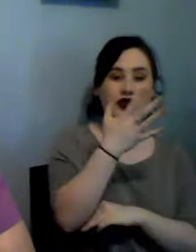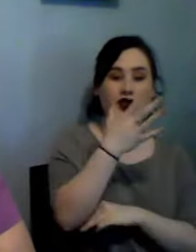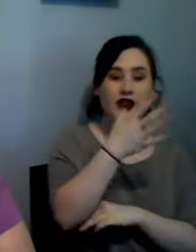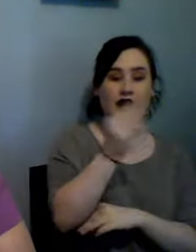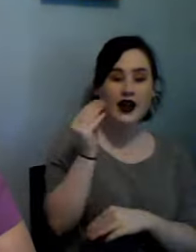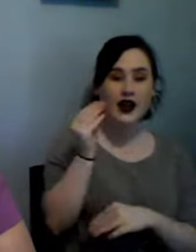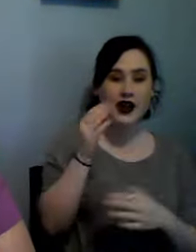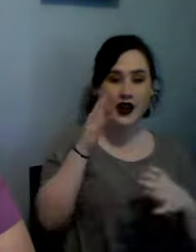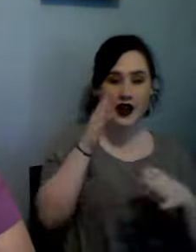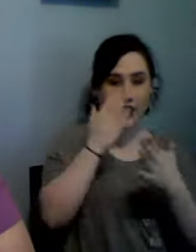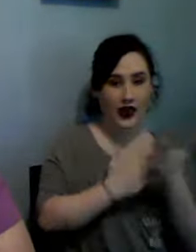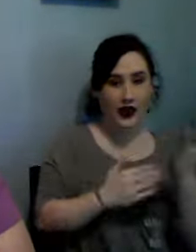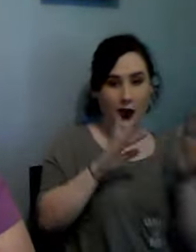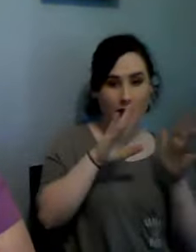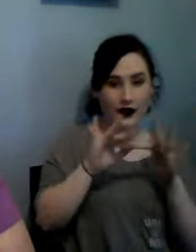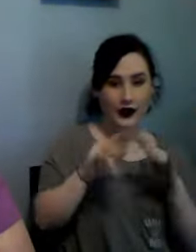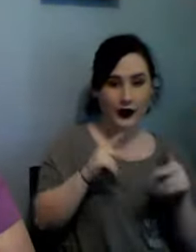sorry about that